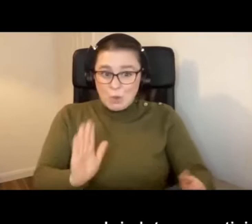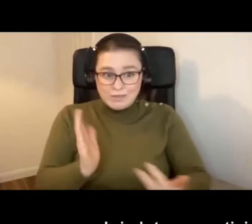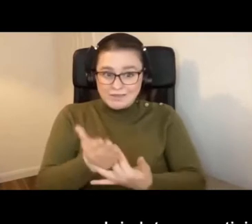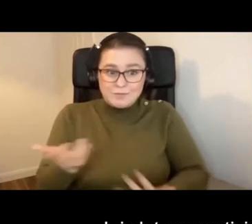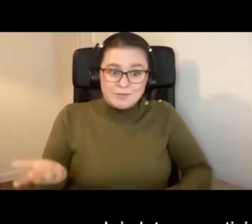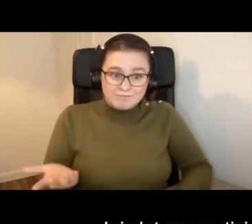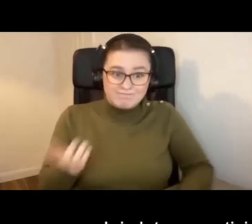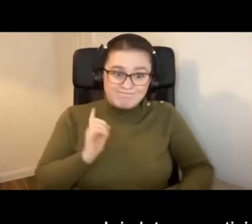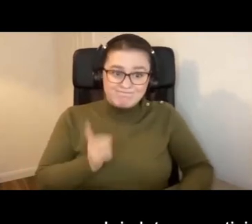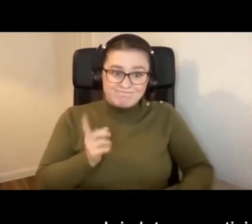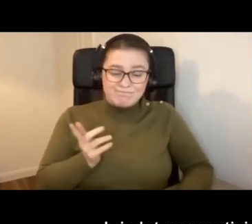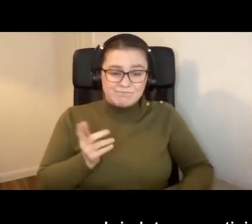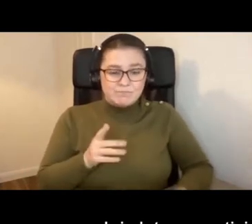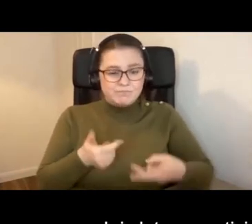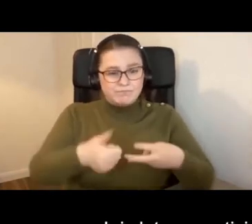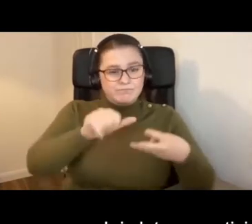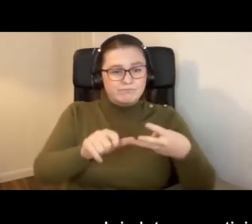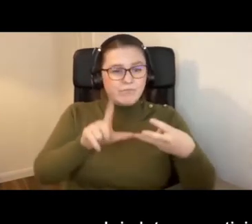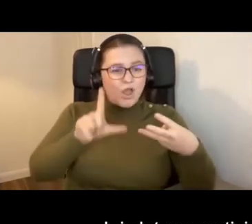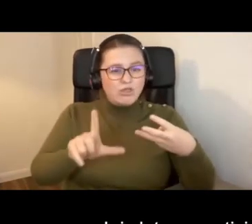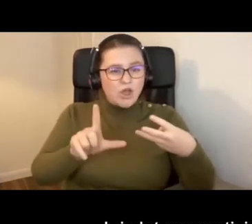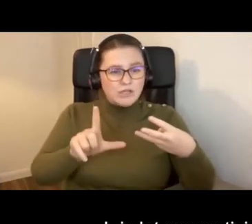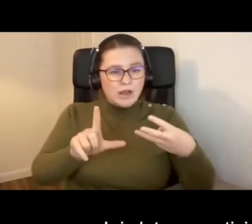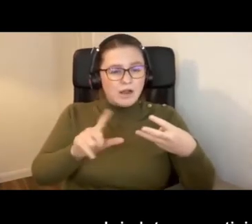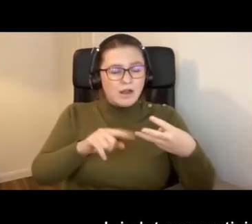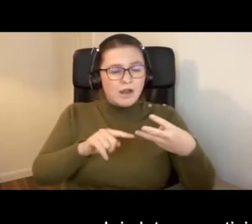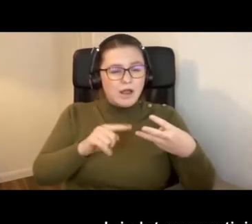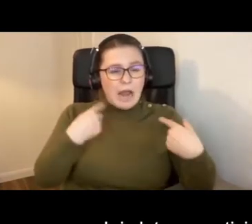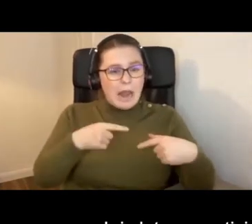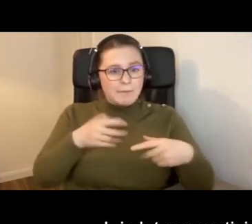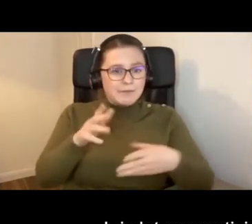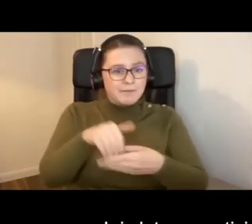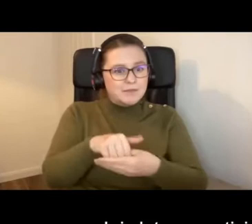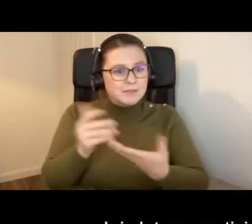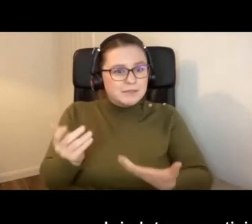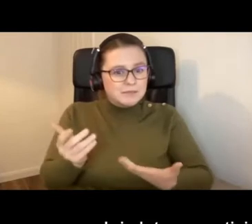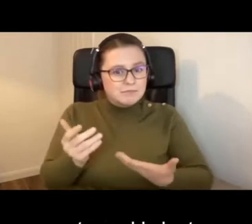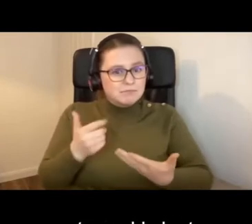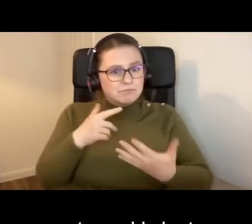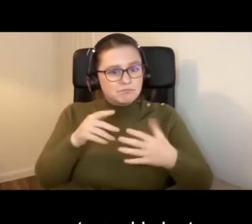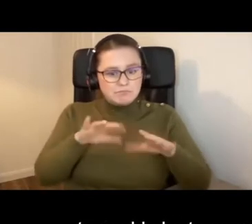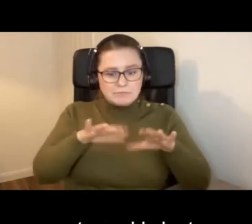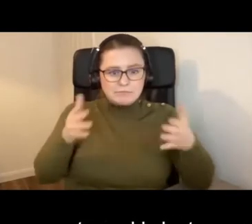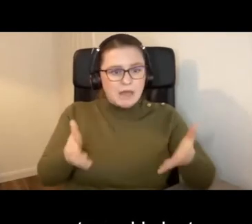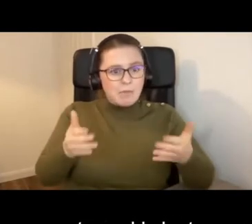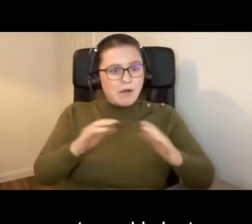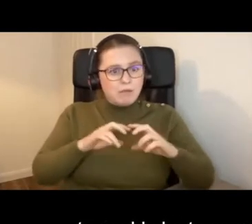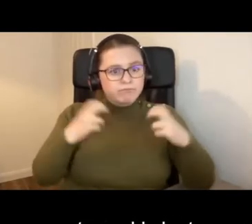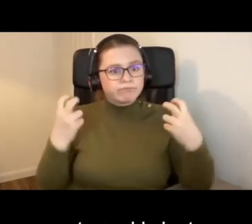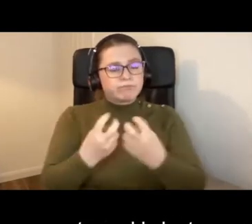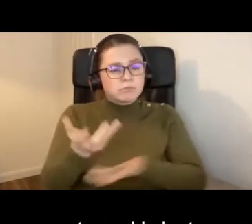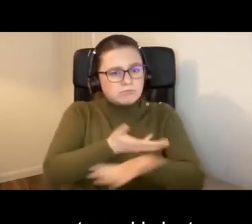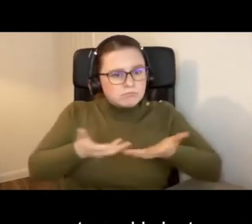The third L is let me participate. Let me sit at the table. So the